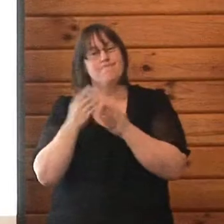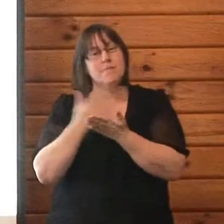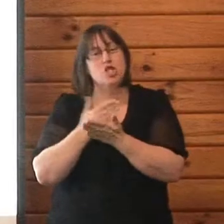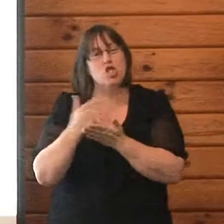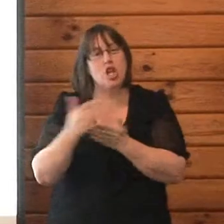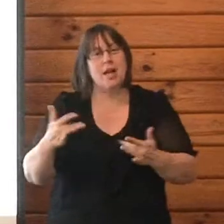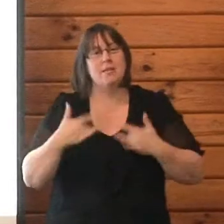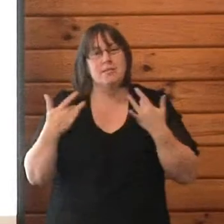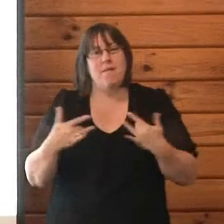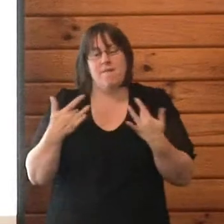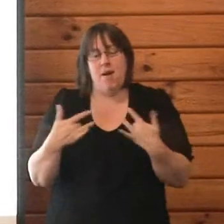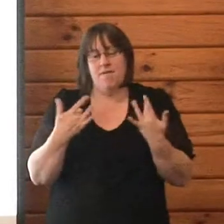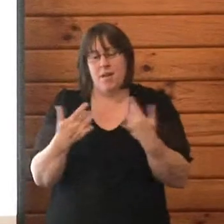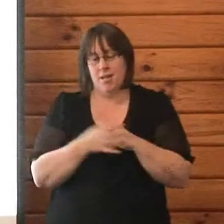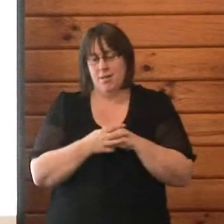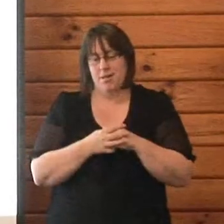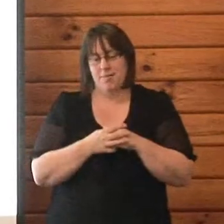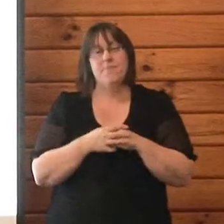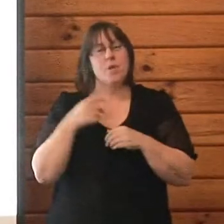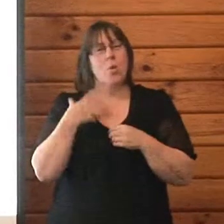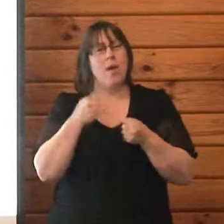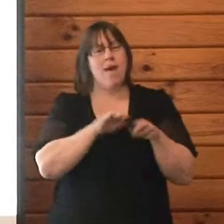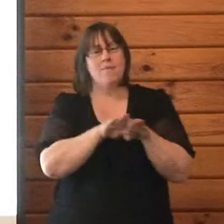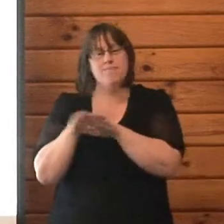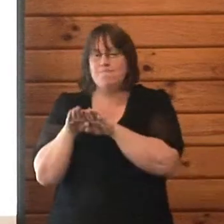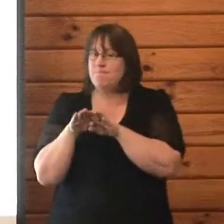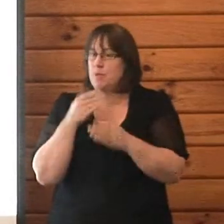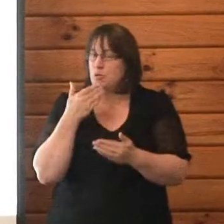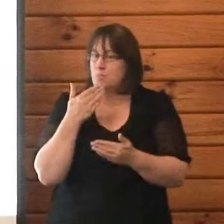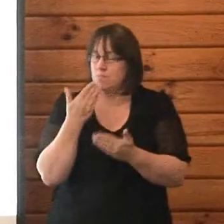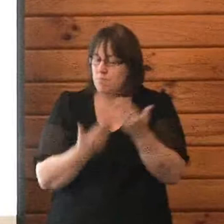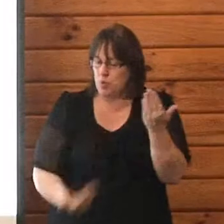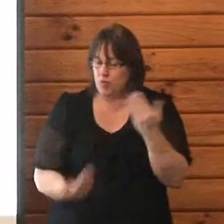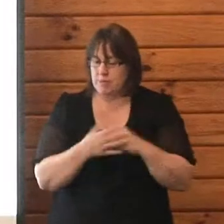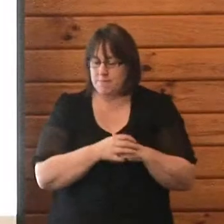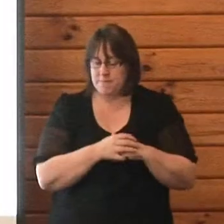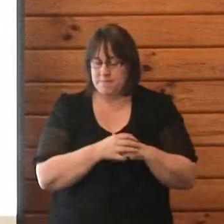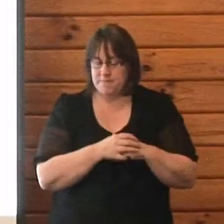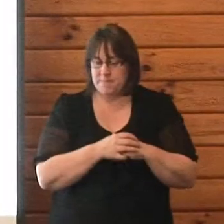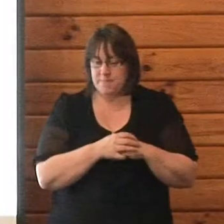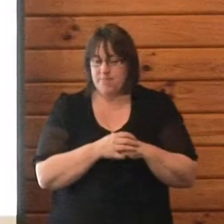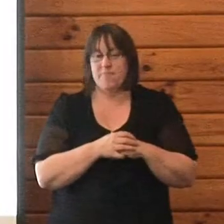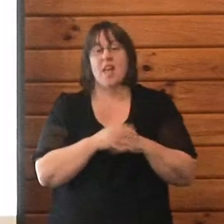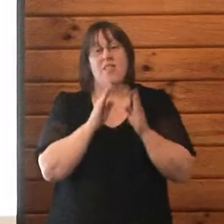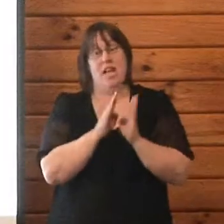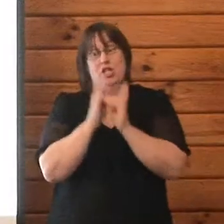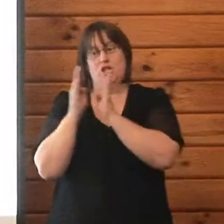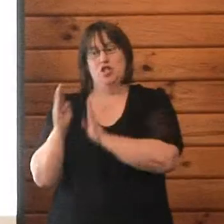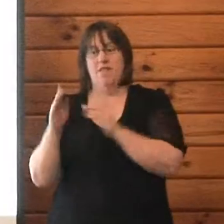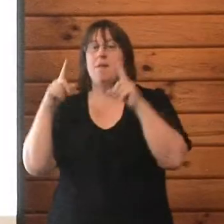a common story to tell. Then comes the complexity when we actually go into